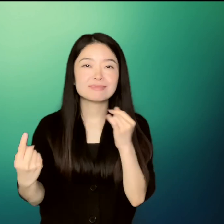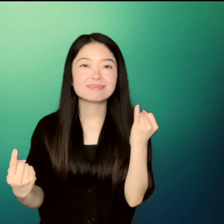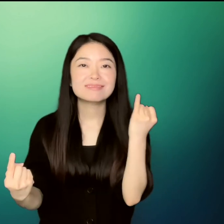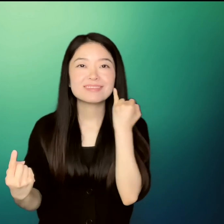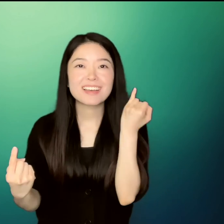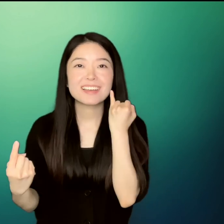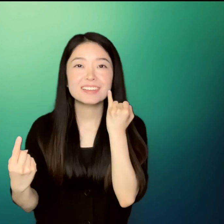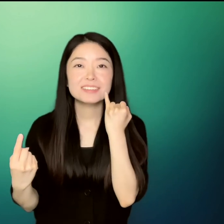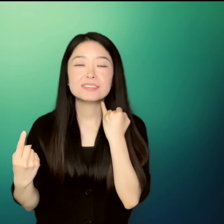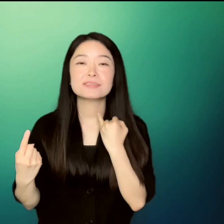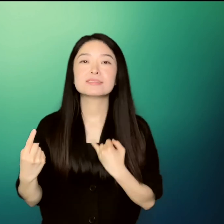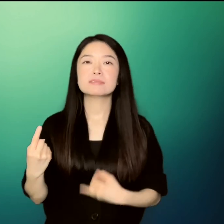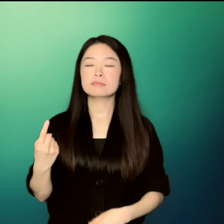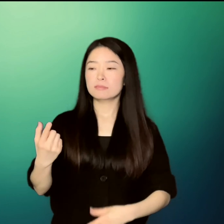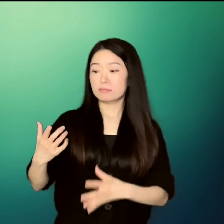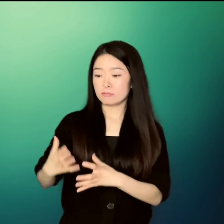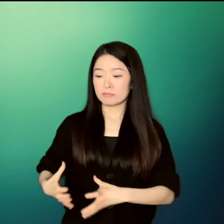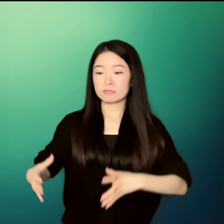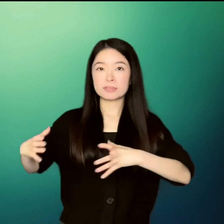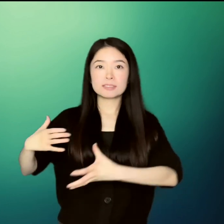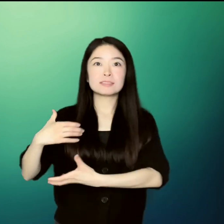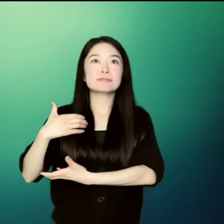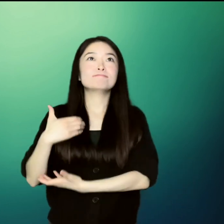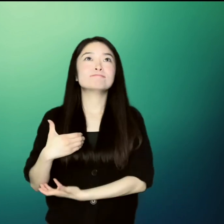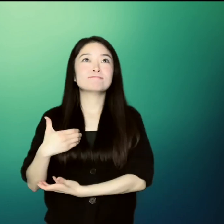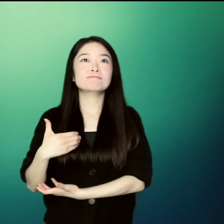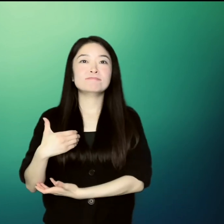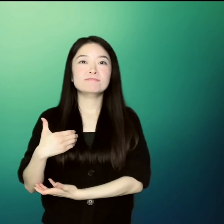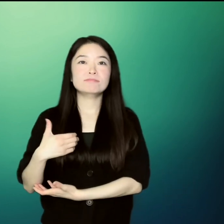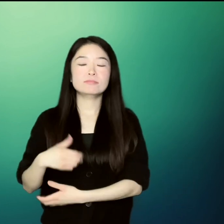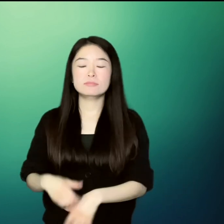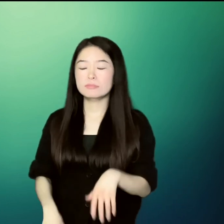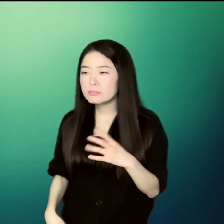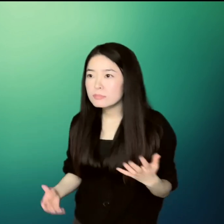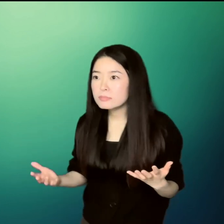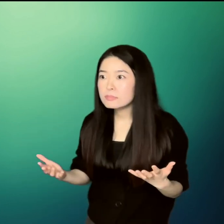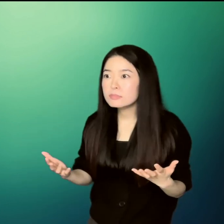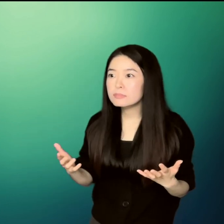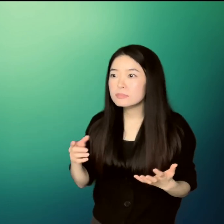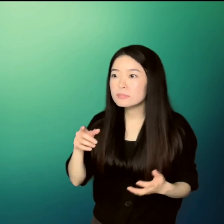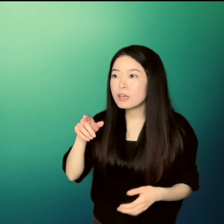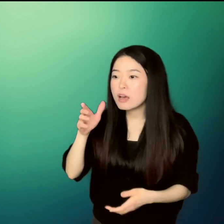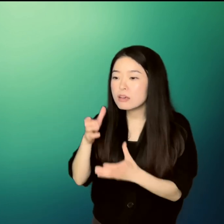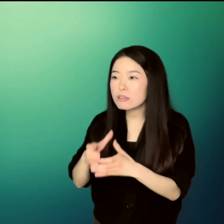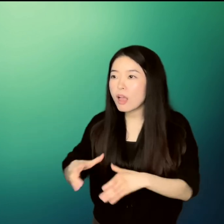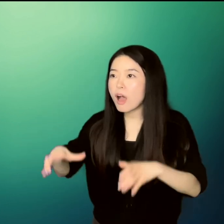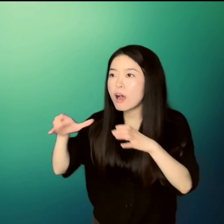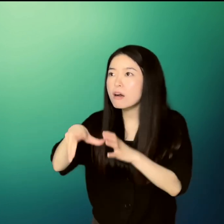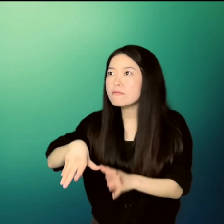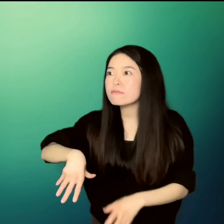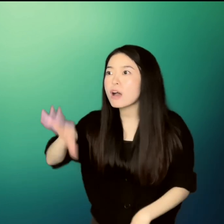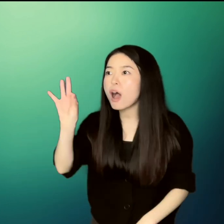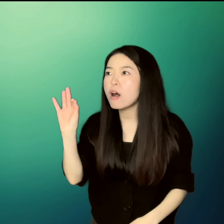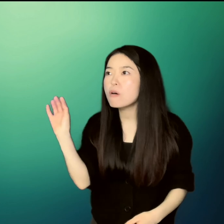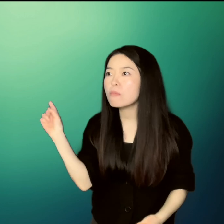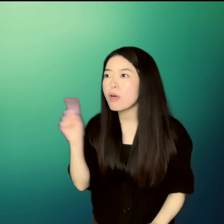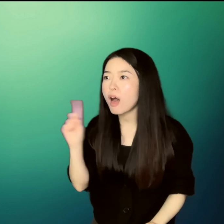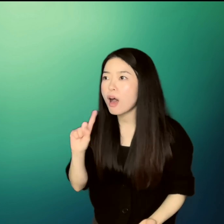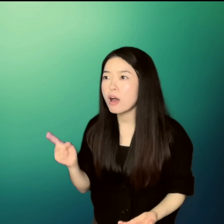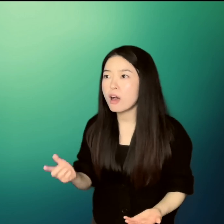and in his arms was the name John. Where did you find it? asked Un He breathlessly.